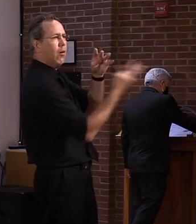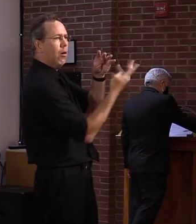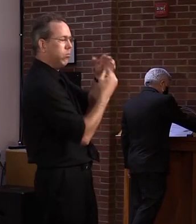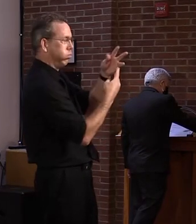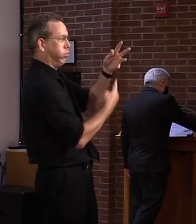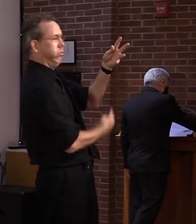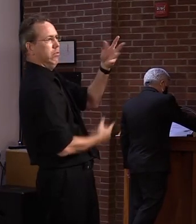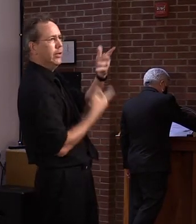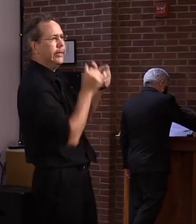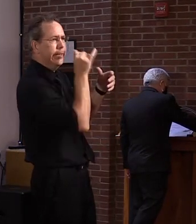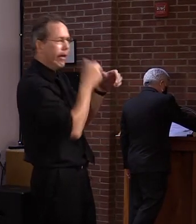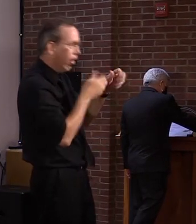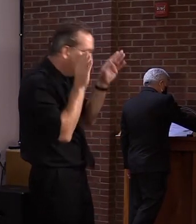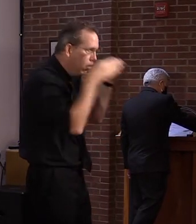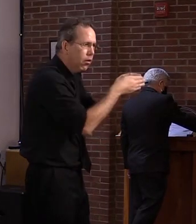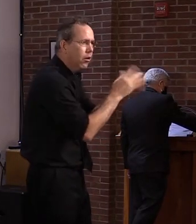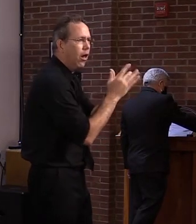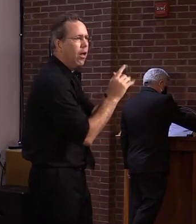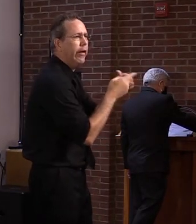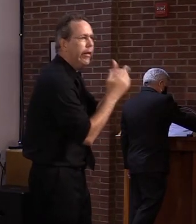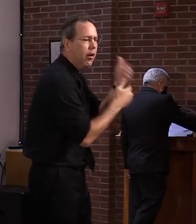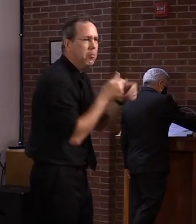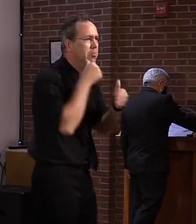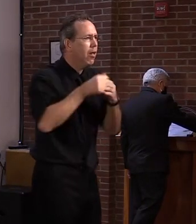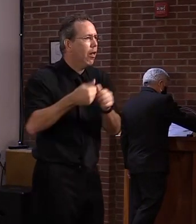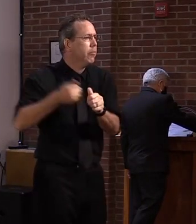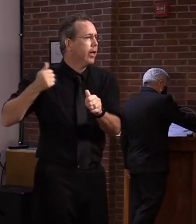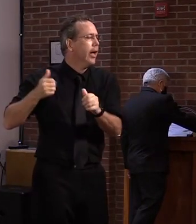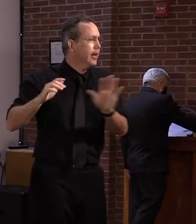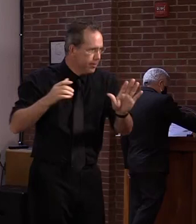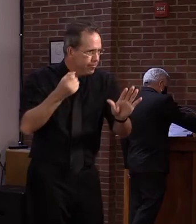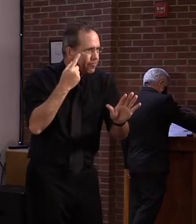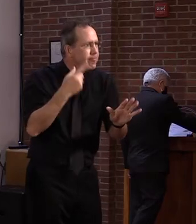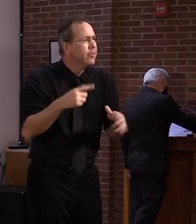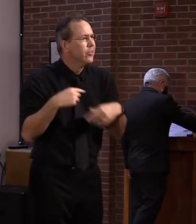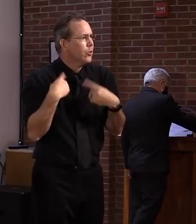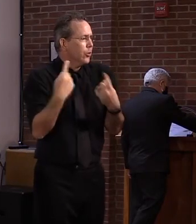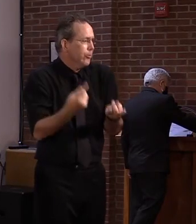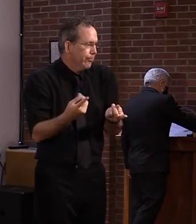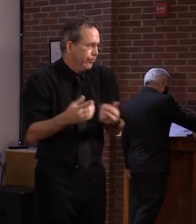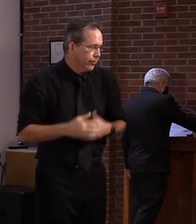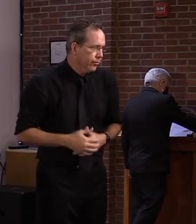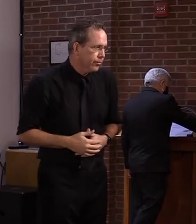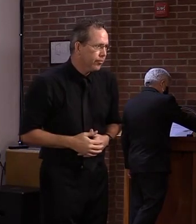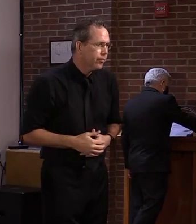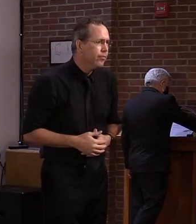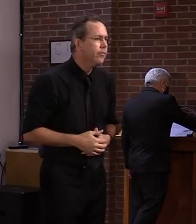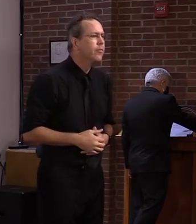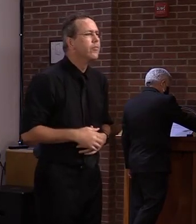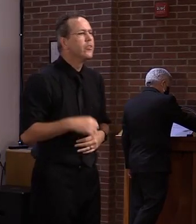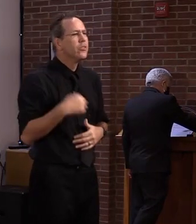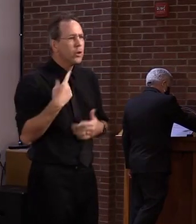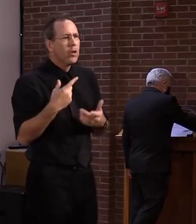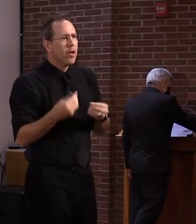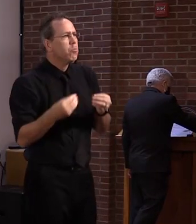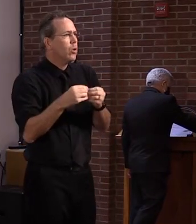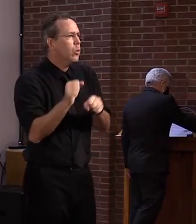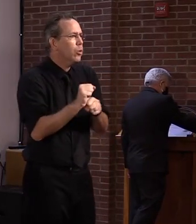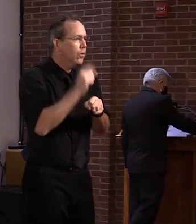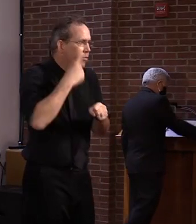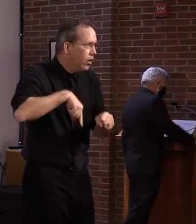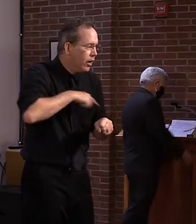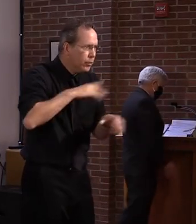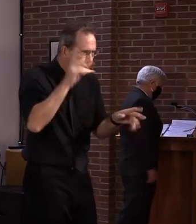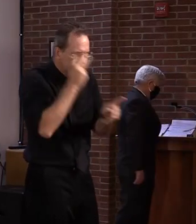know, the mail has been moving slowly through during COVID and that has added days to each transaction time.